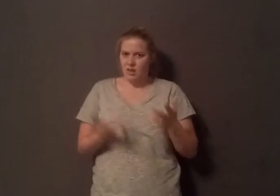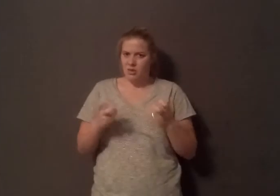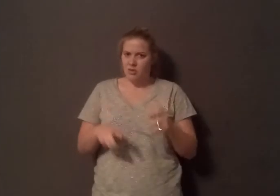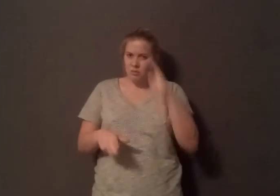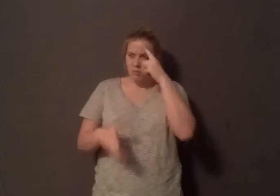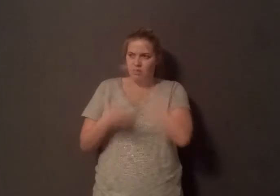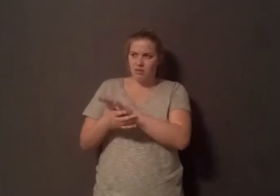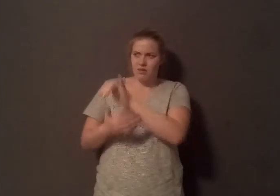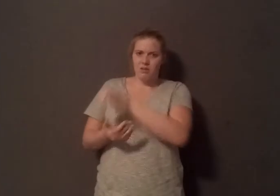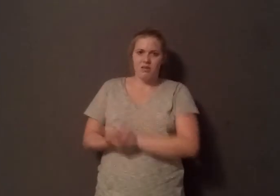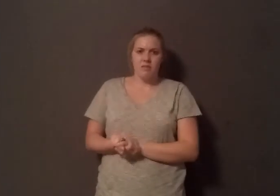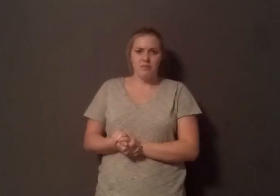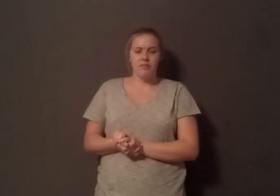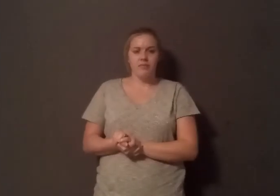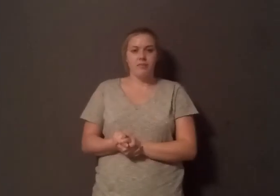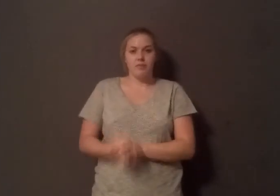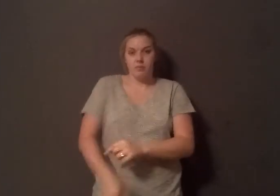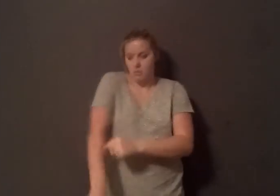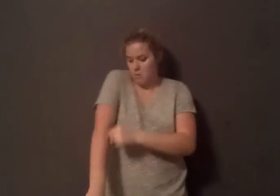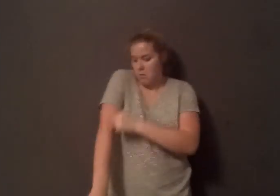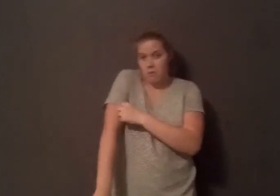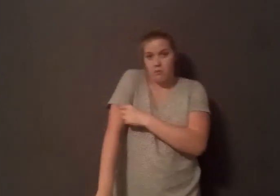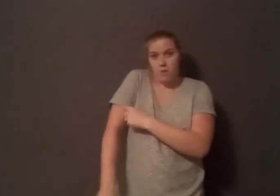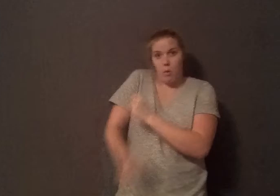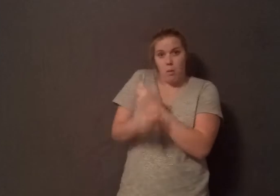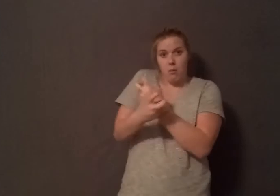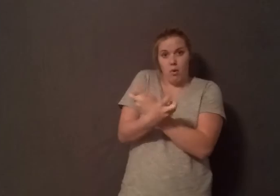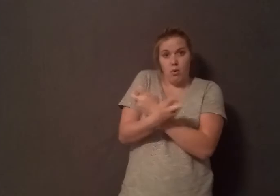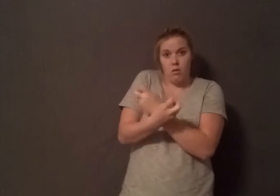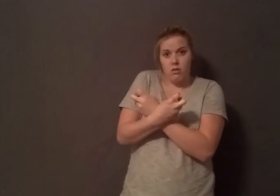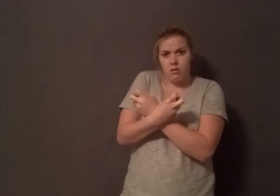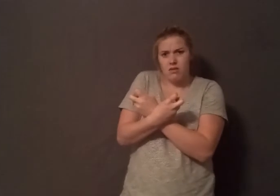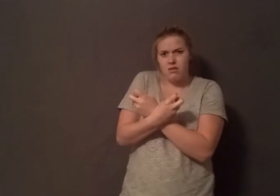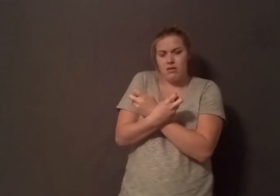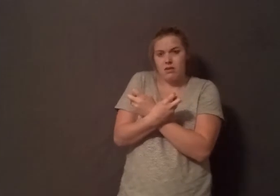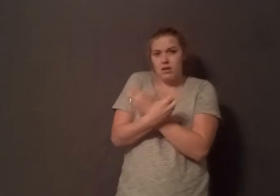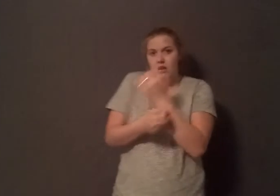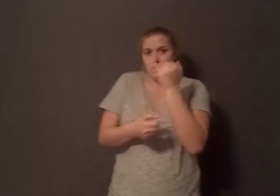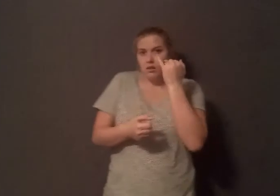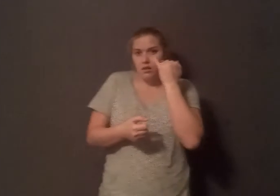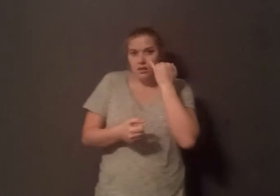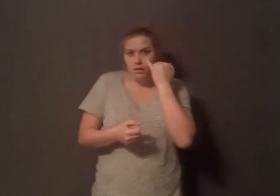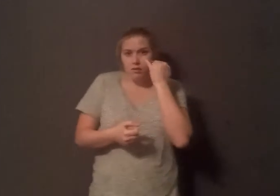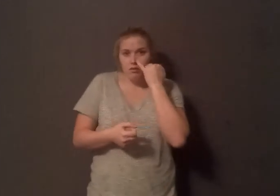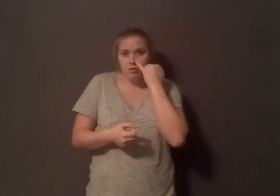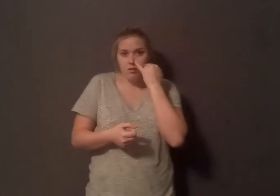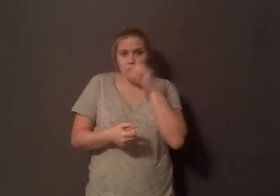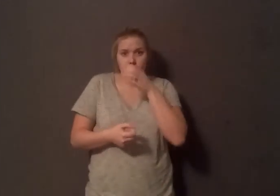have studied bone development in kids and whether they get stress fractures and that kind of thing. And the kids who drink the most milk have zero protection. Milk does